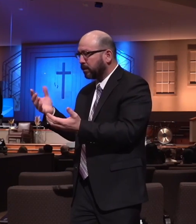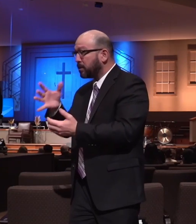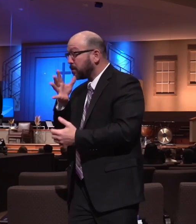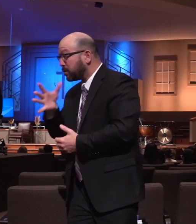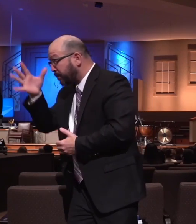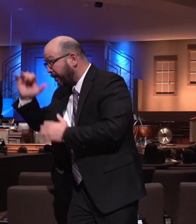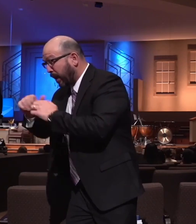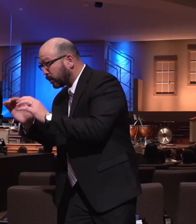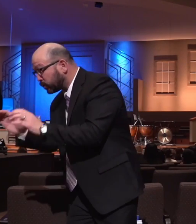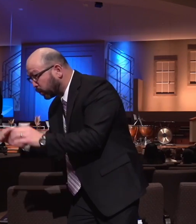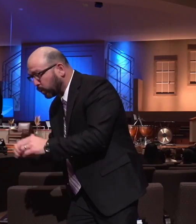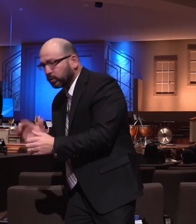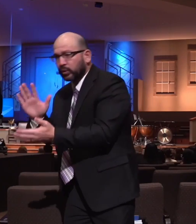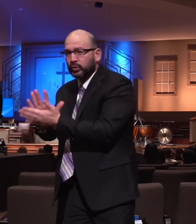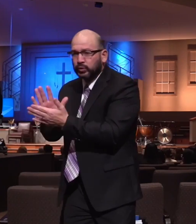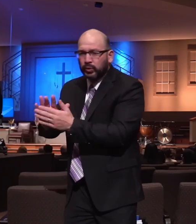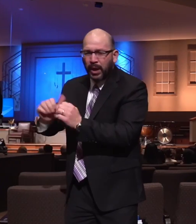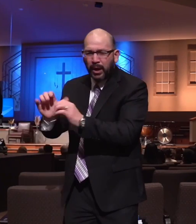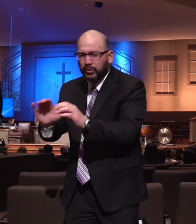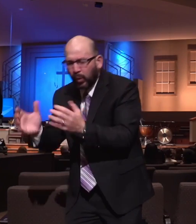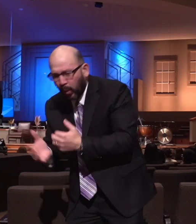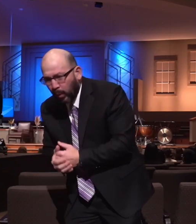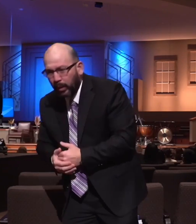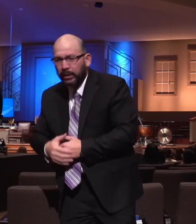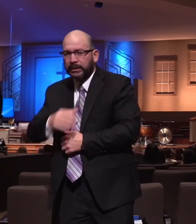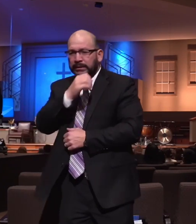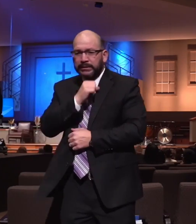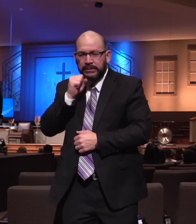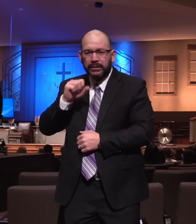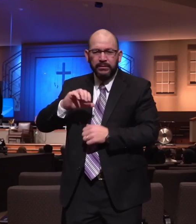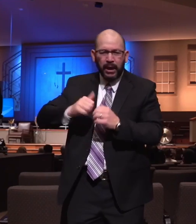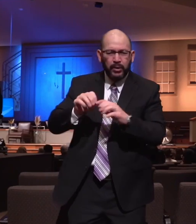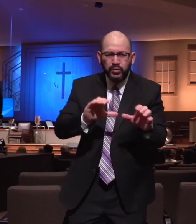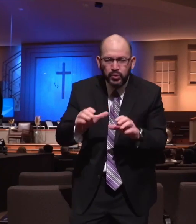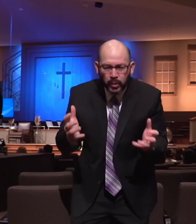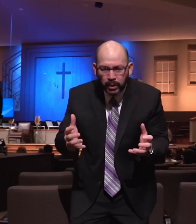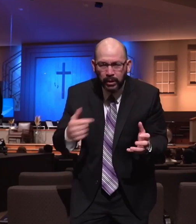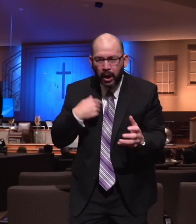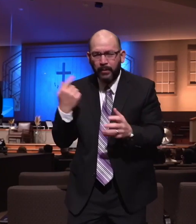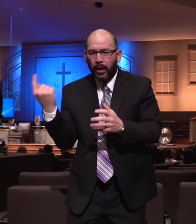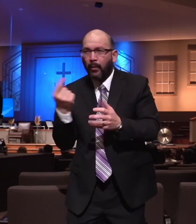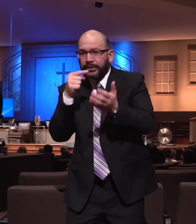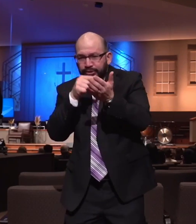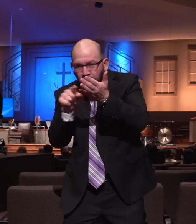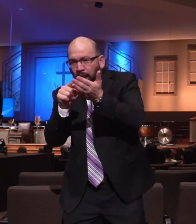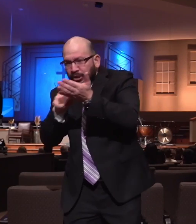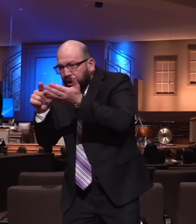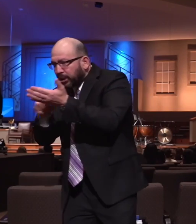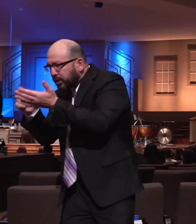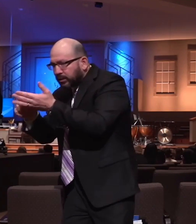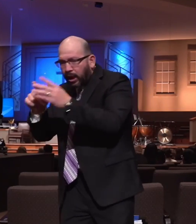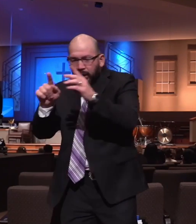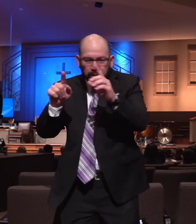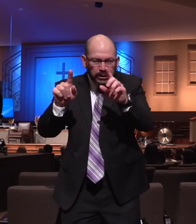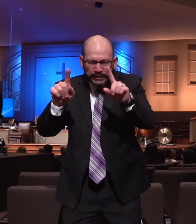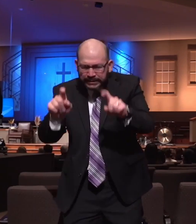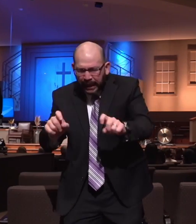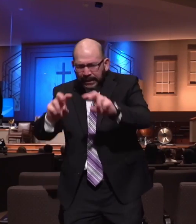class headed, and what's happening in the singles ministry? What am I doing? I'm assessing, constantly watching. Why? Because I